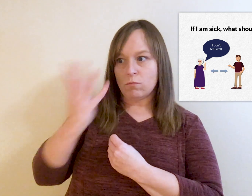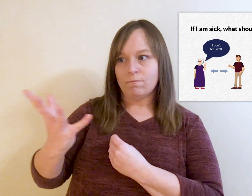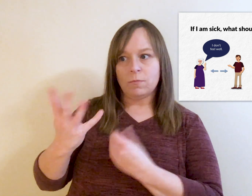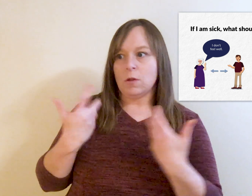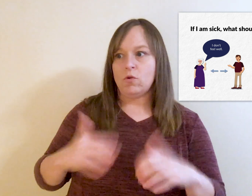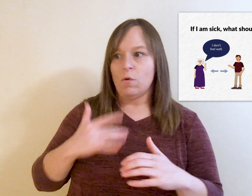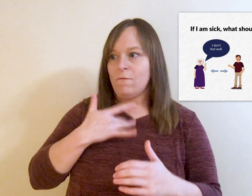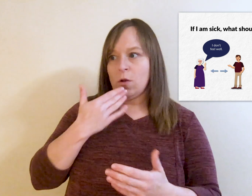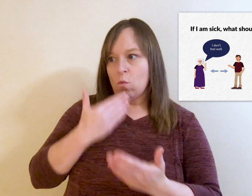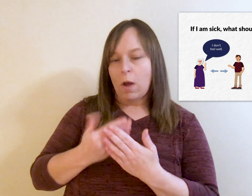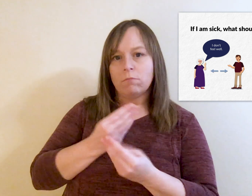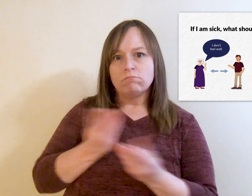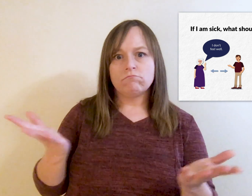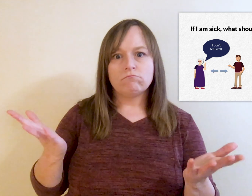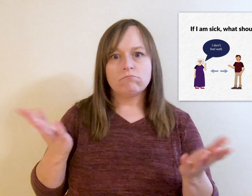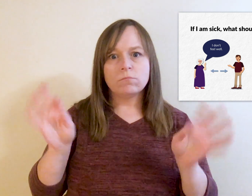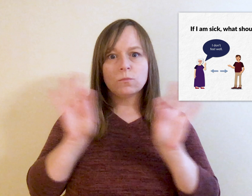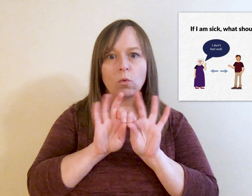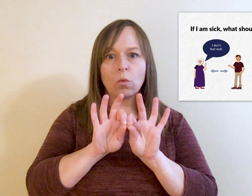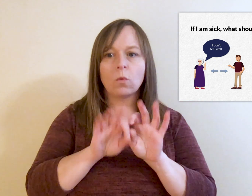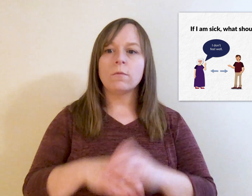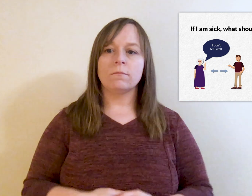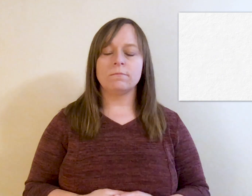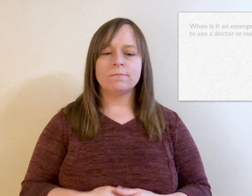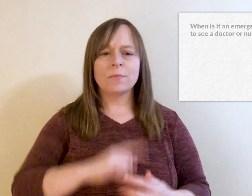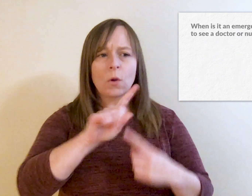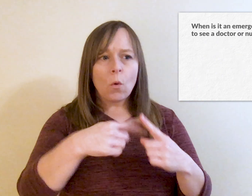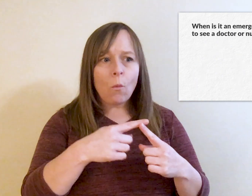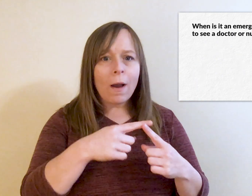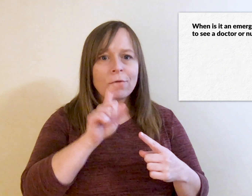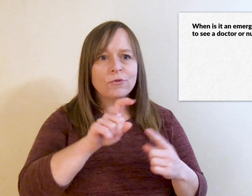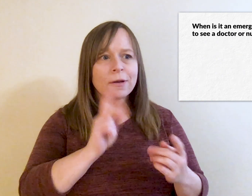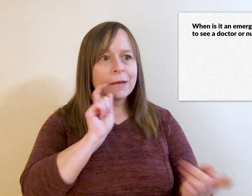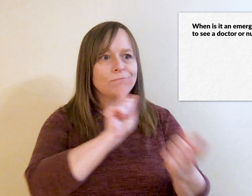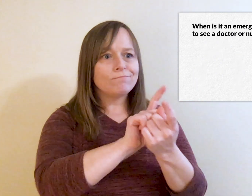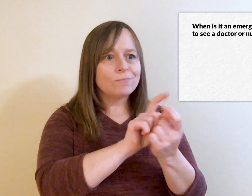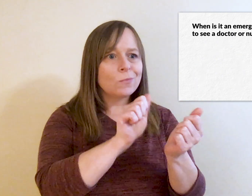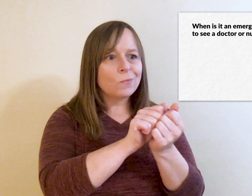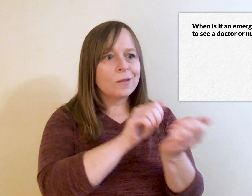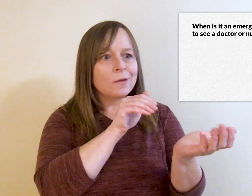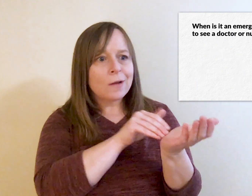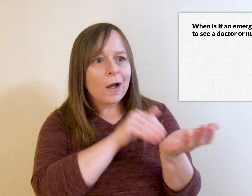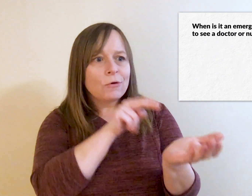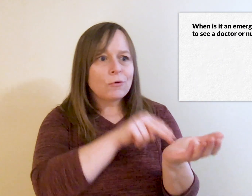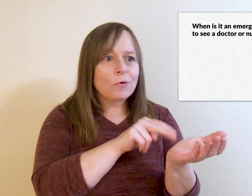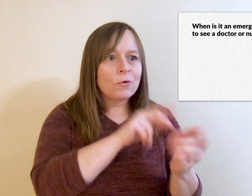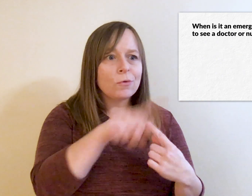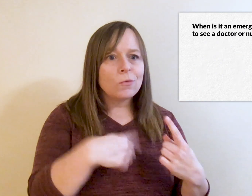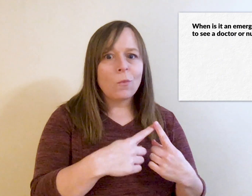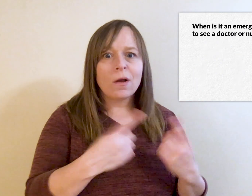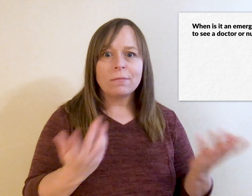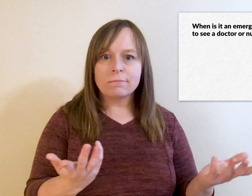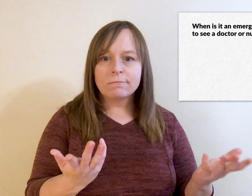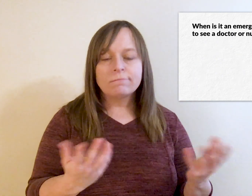know if you don't feel well. When is it an emergency to see a doctor or nurse?